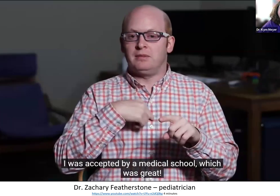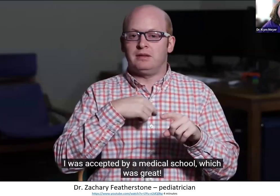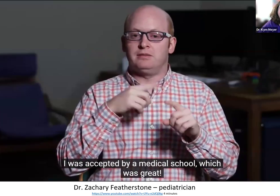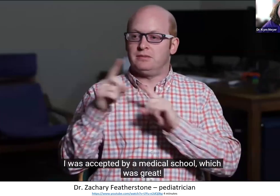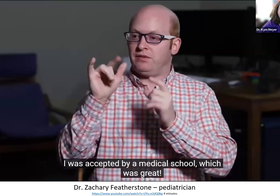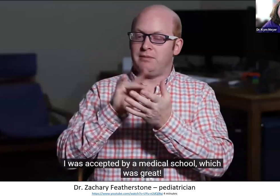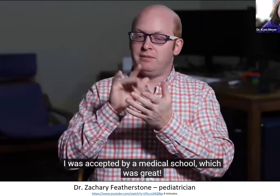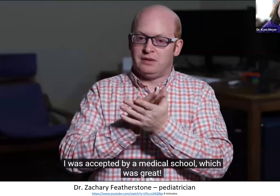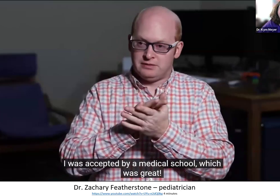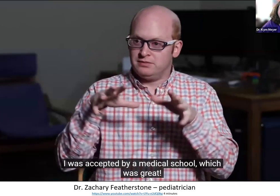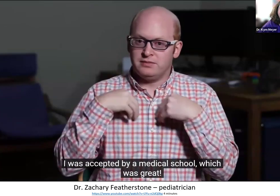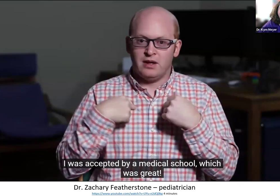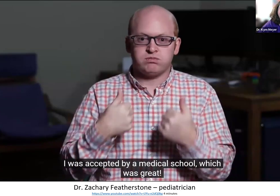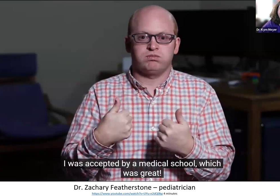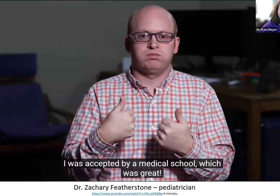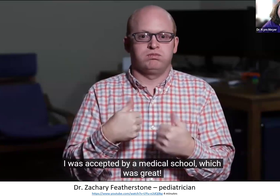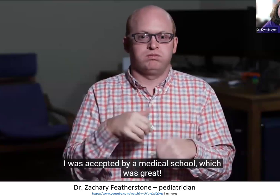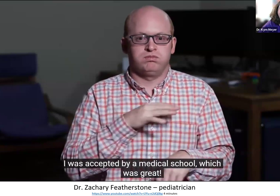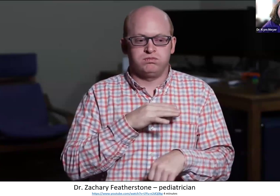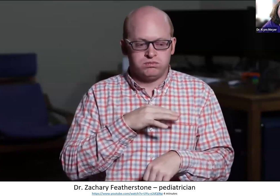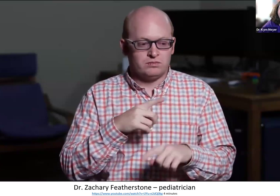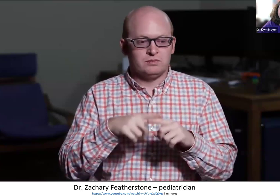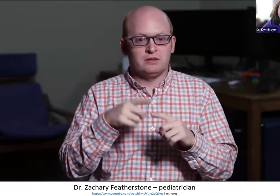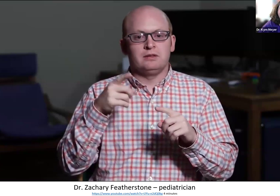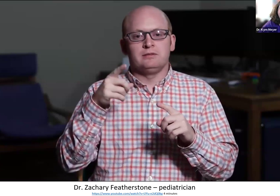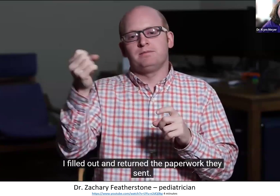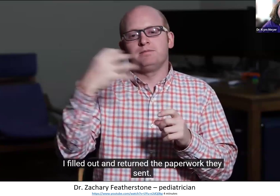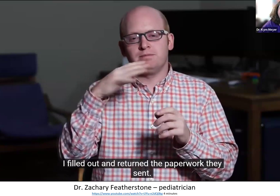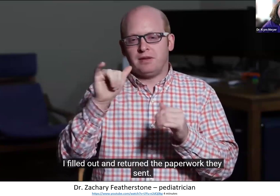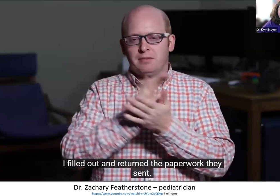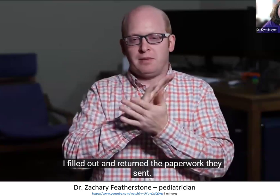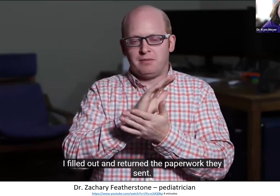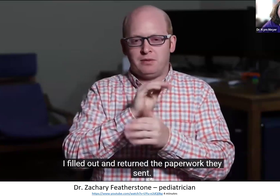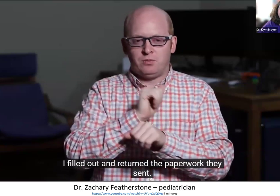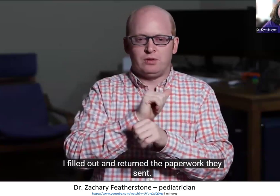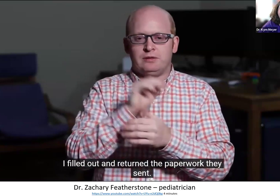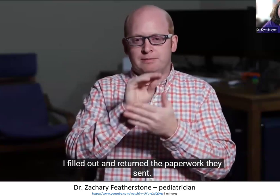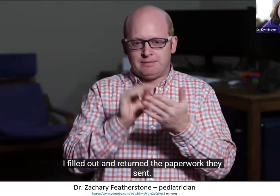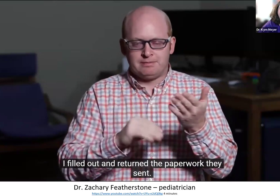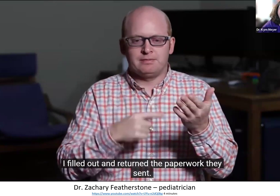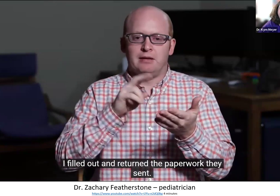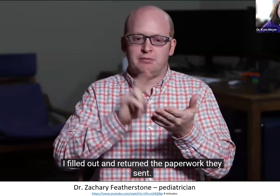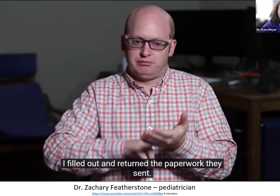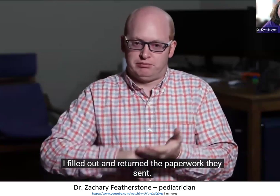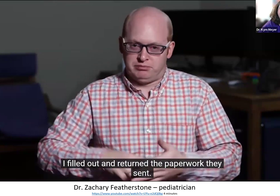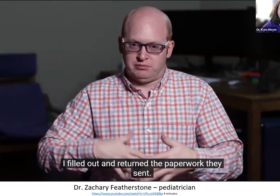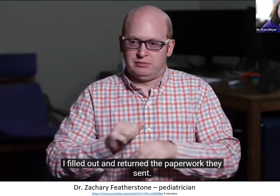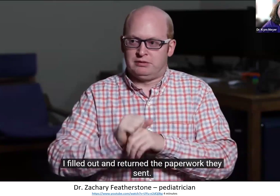I was accepted by a medical school, which was great. I filled out and returned the paperwork they sent.